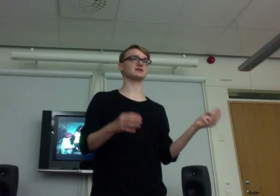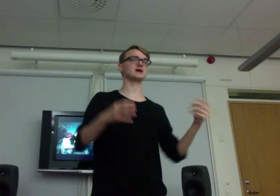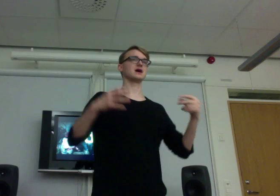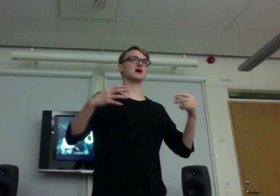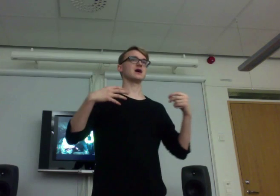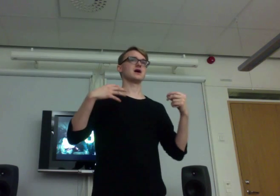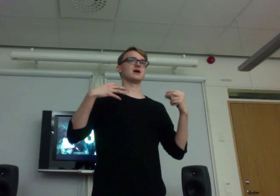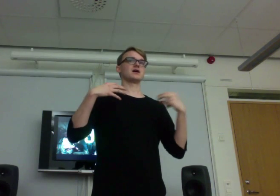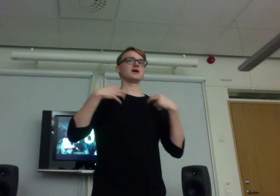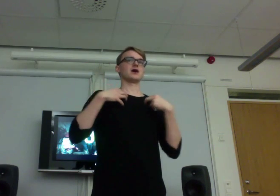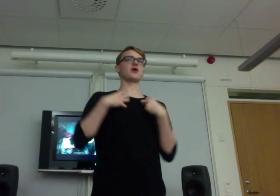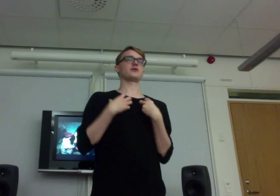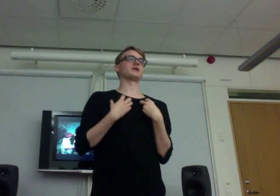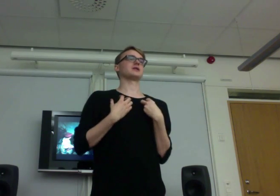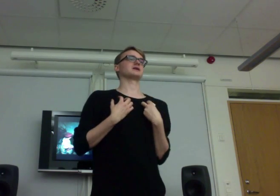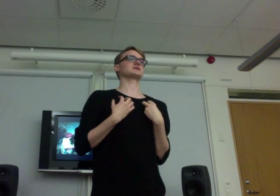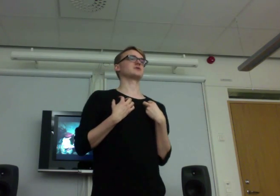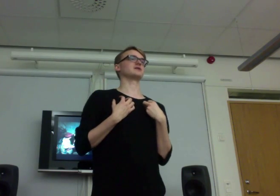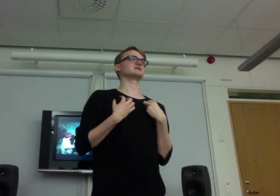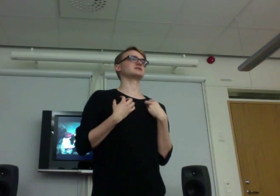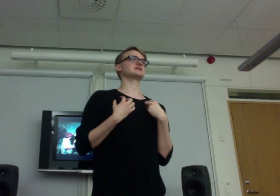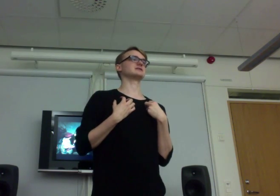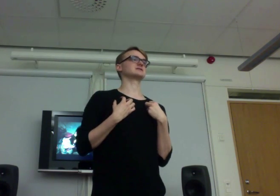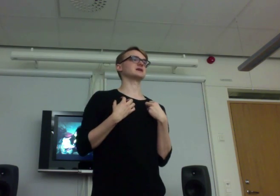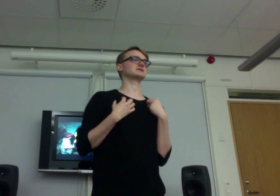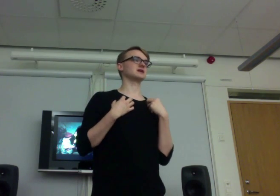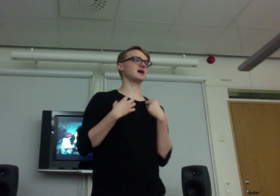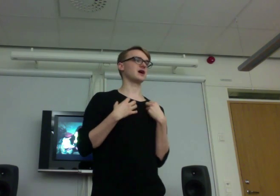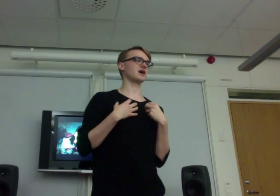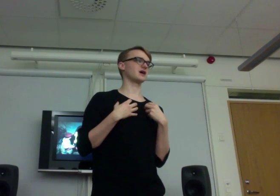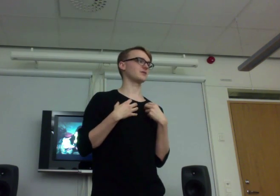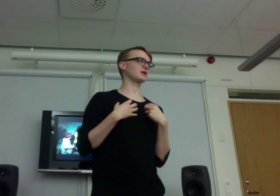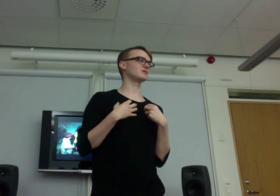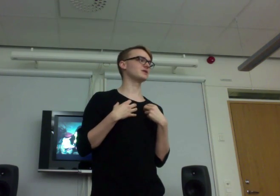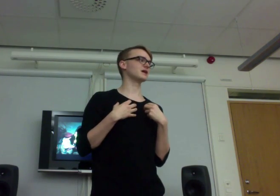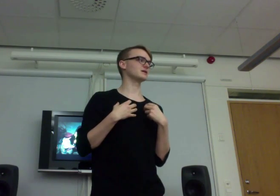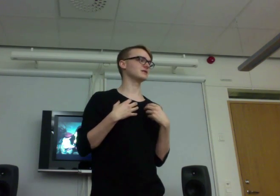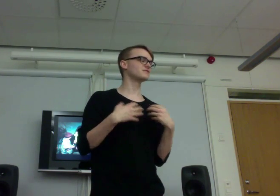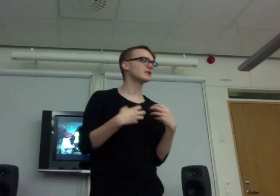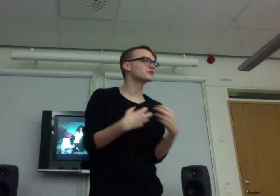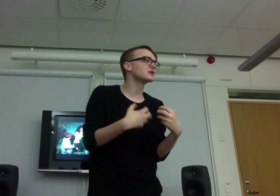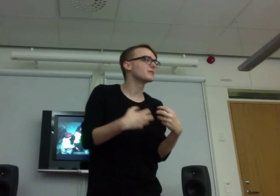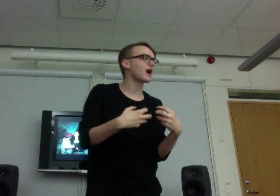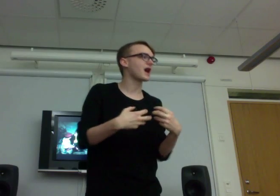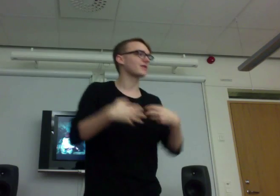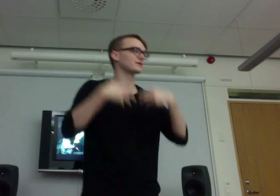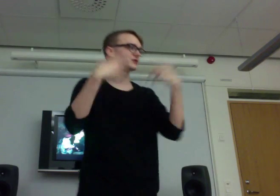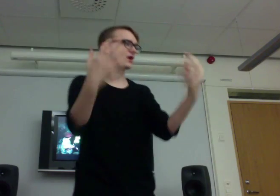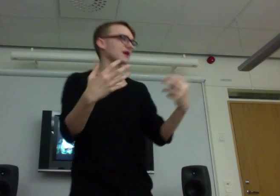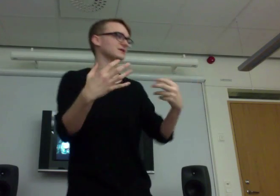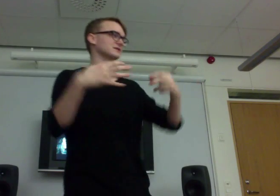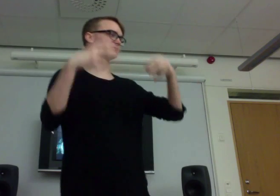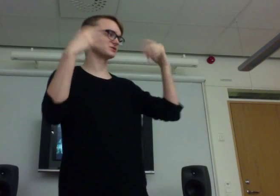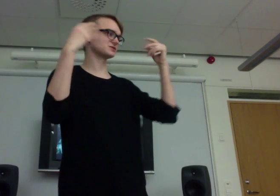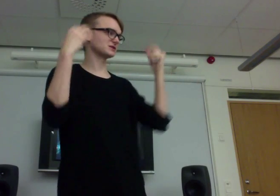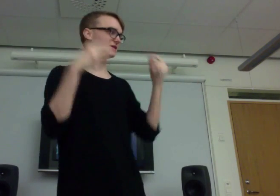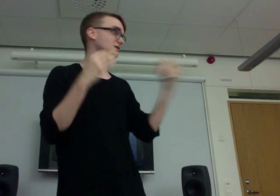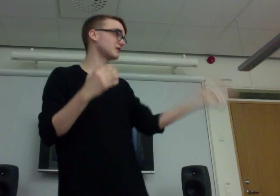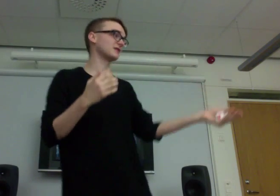horribly experienced in the sense that maybe they felt really bad and they cried. was intense. Intense,